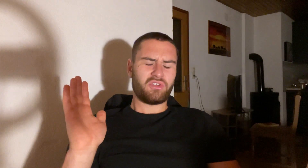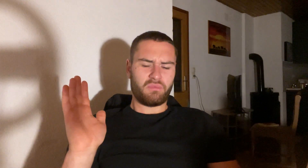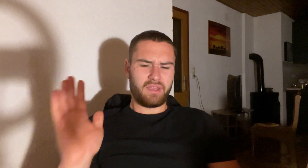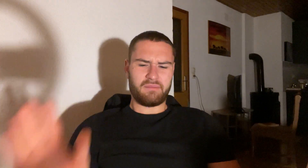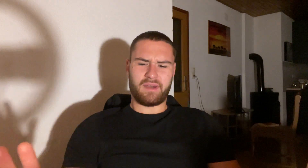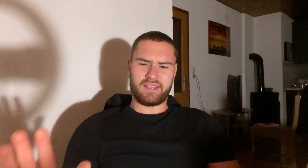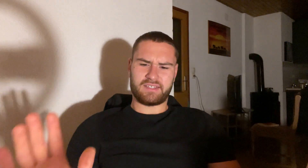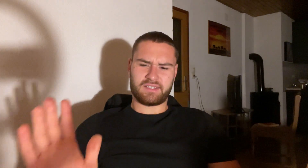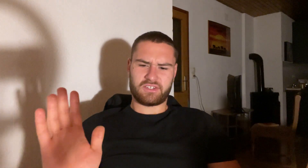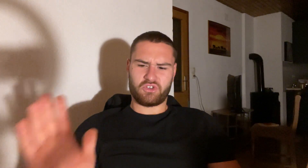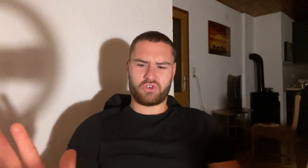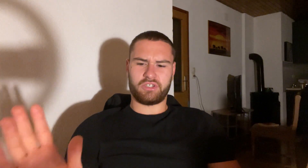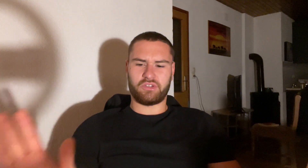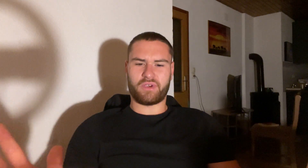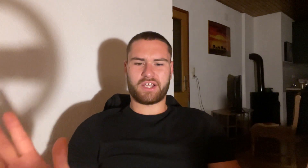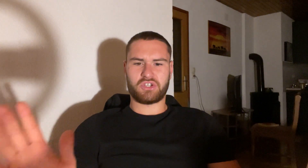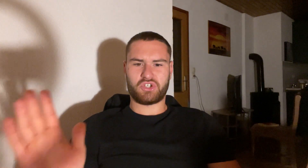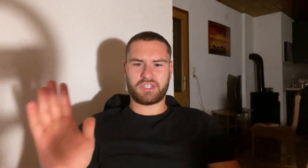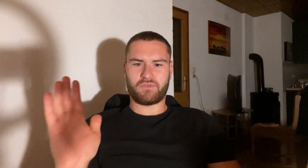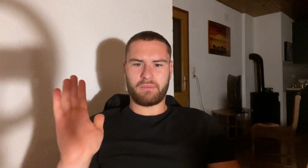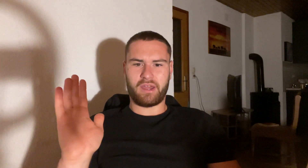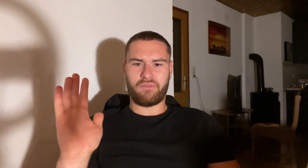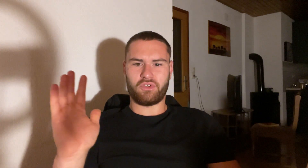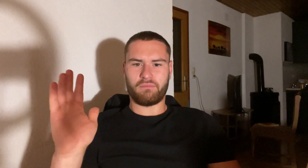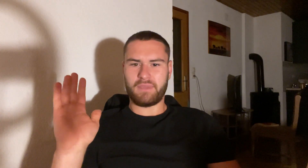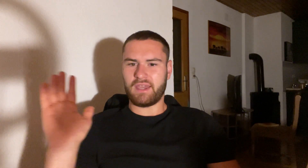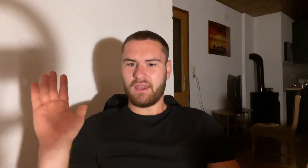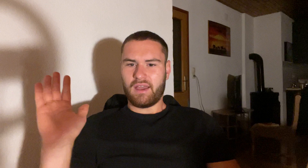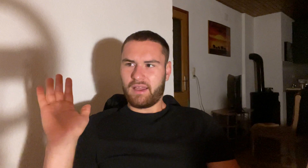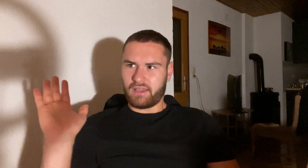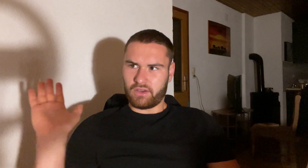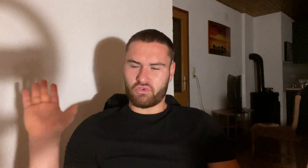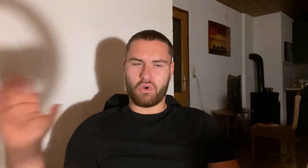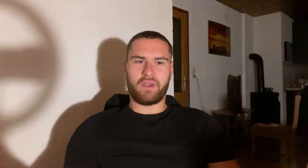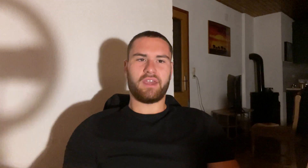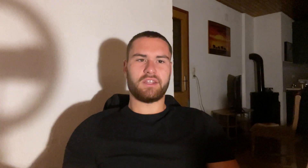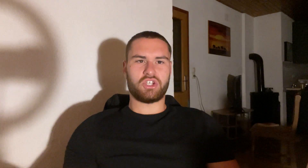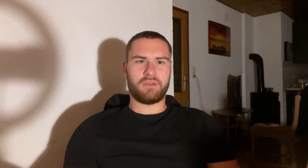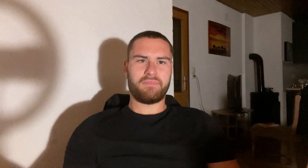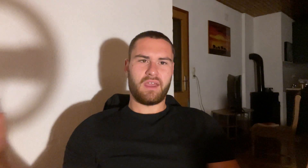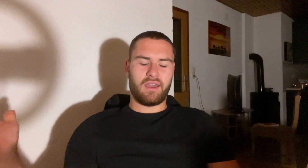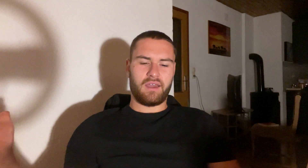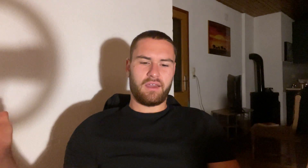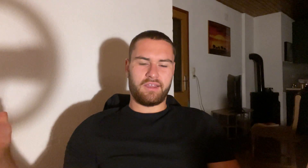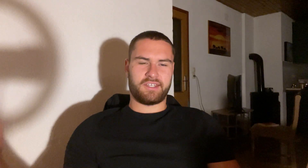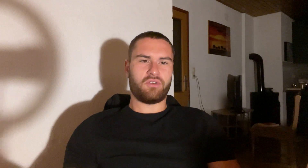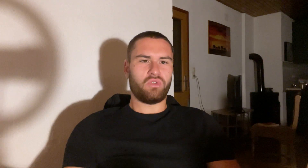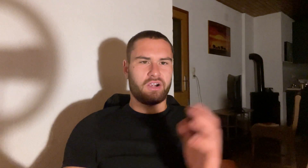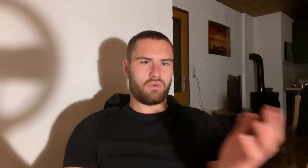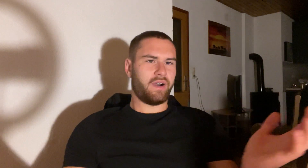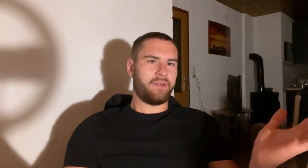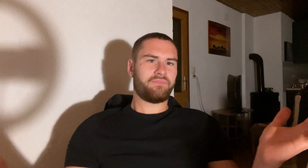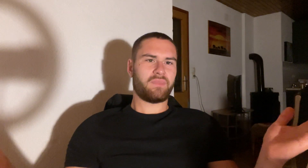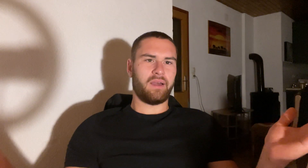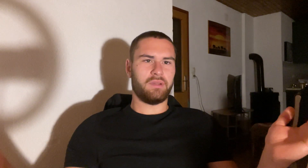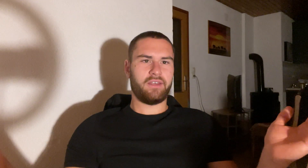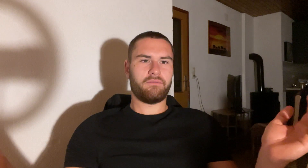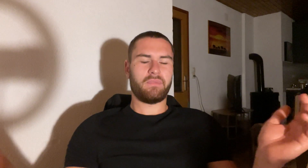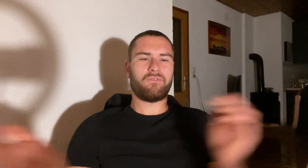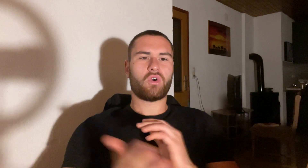to minimize social interactions just for the benefit of me growing in the gym is a good ROI I believe. Before